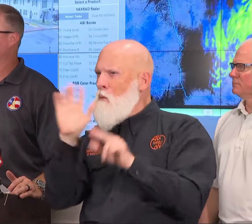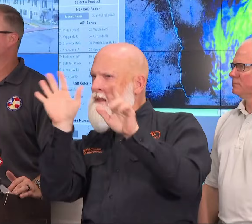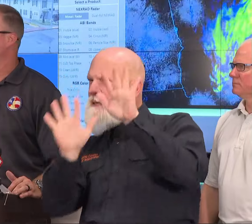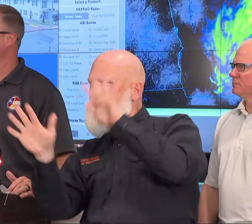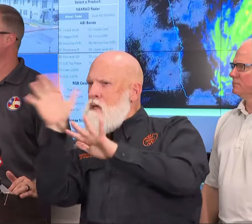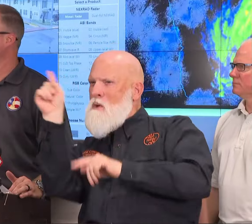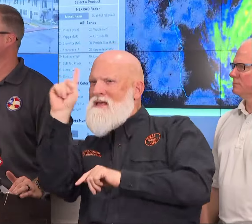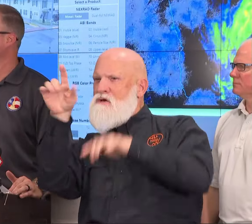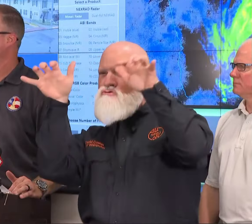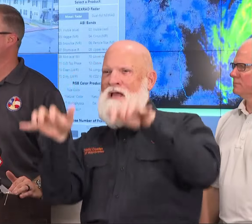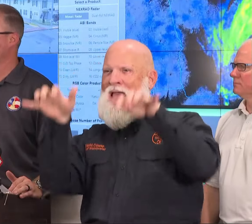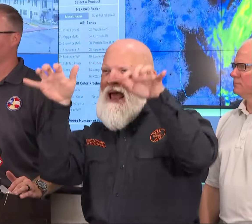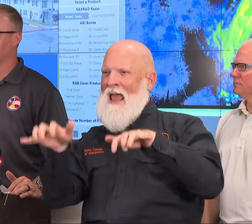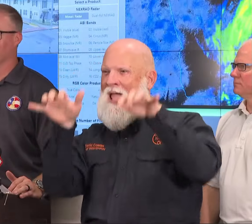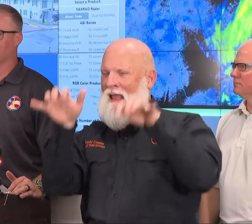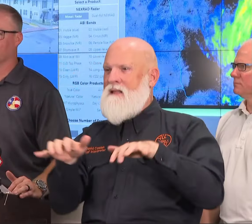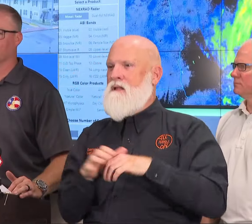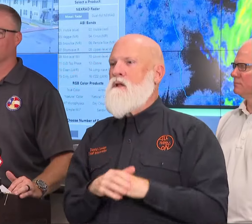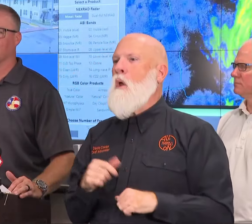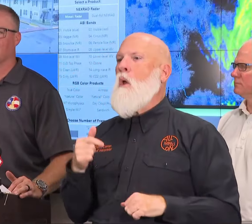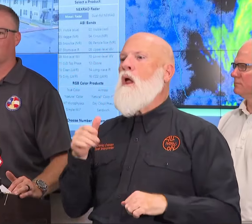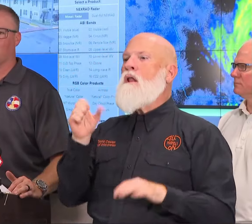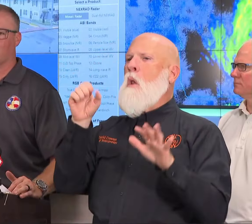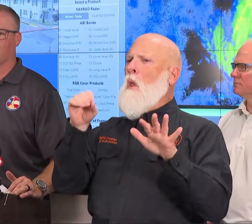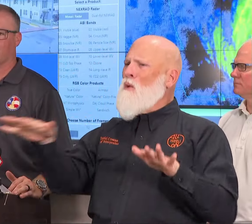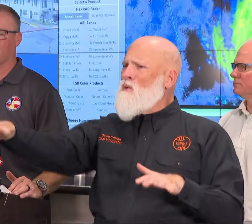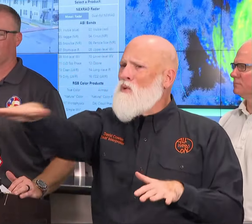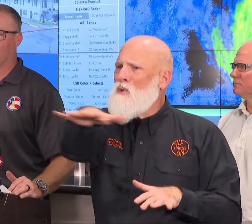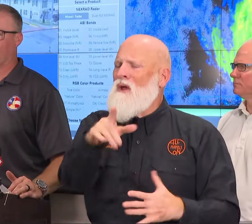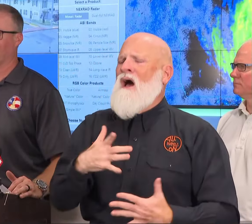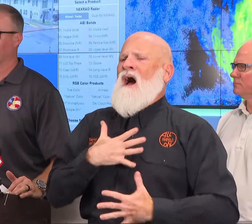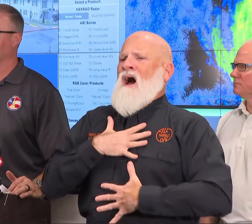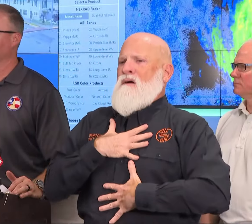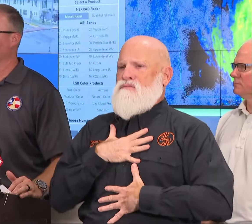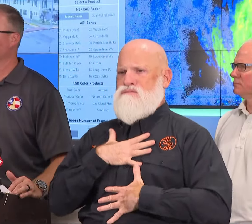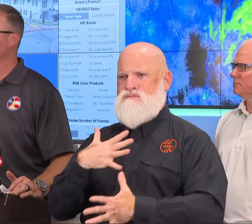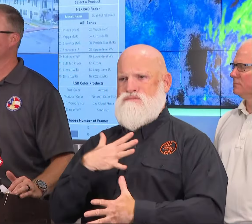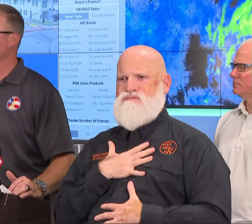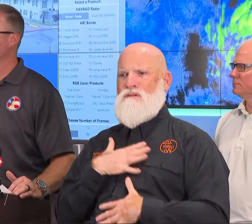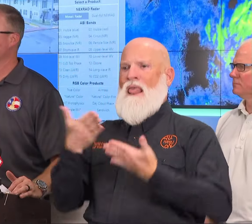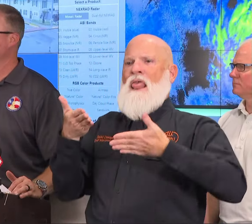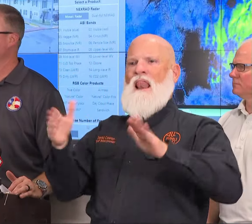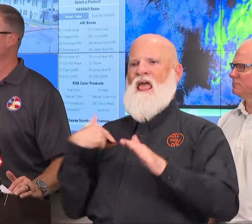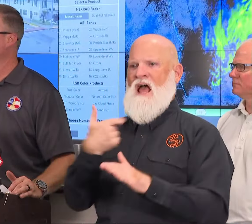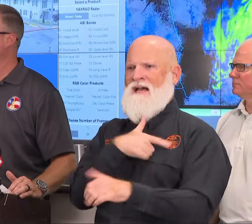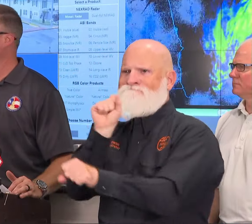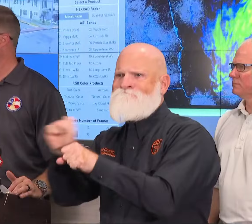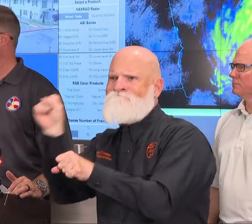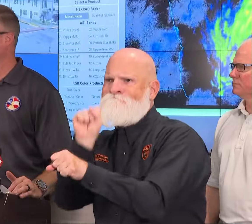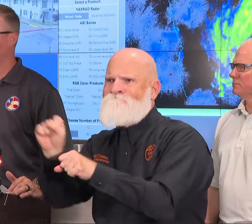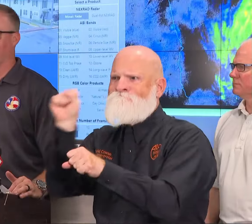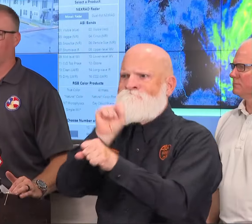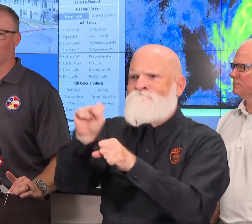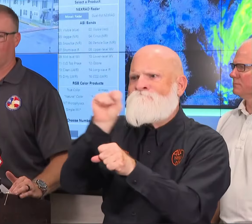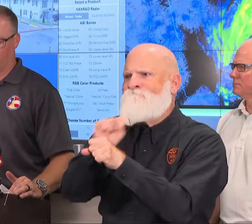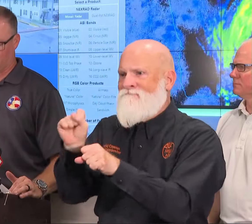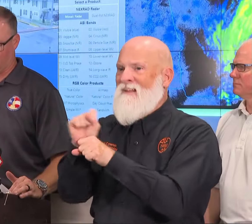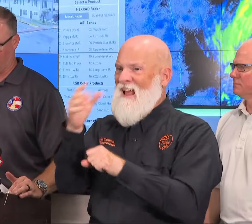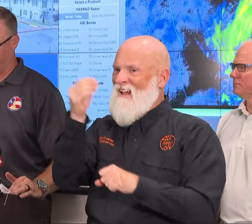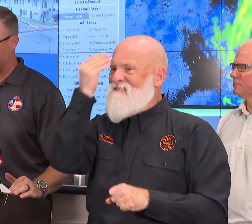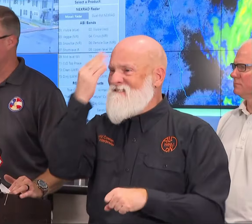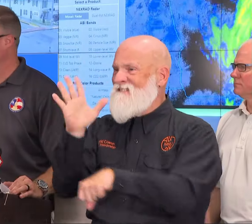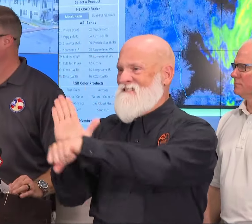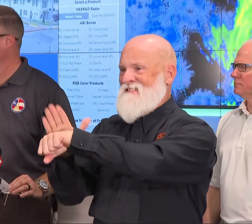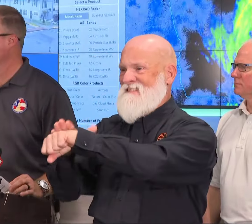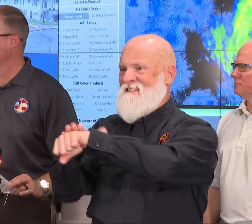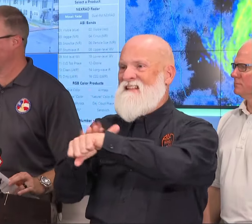make us think that we're out of the woods yet. So there's still a lot of water to come. We do have a lot of resources out there and we are ready to handle whatever's